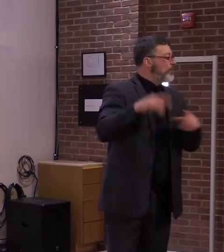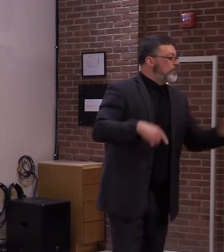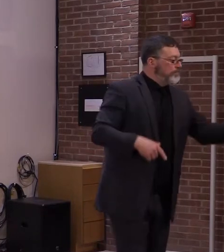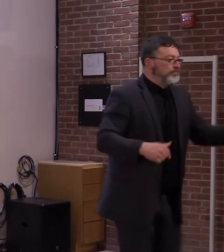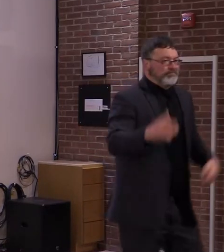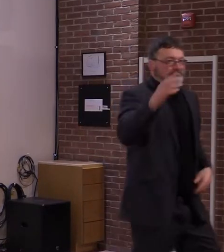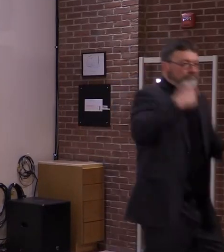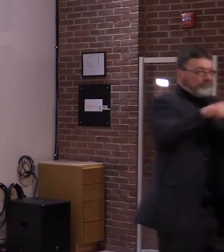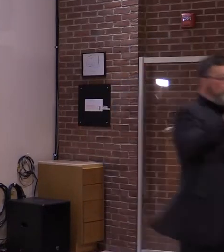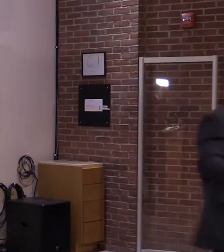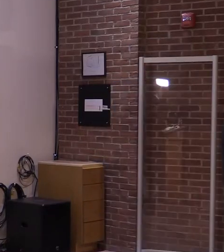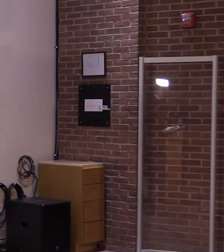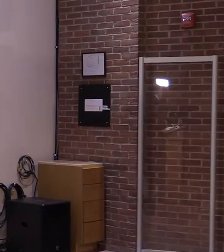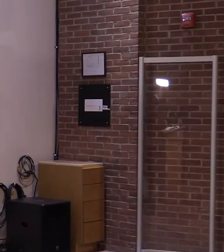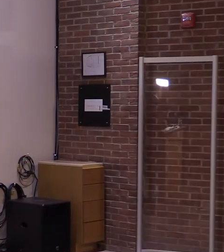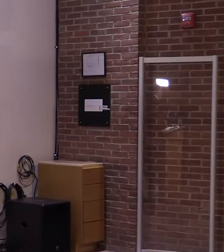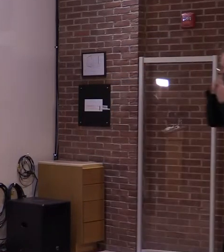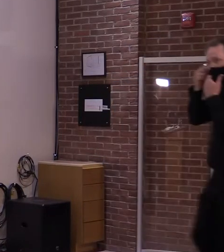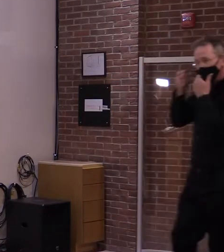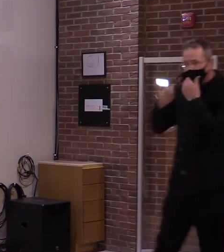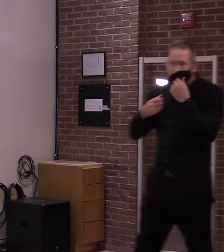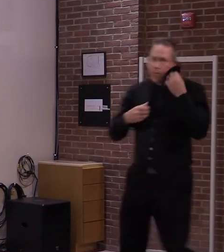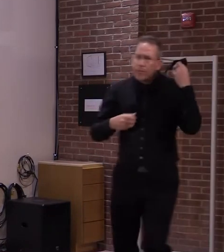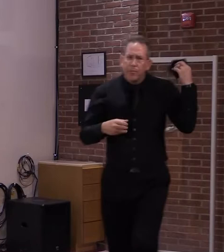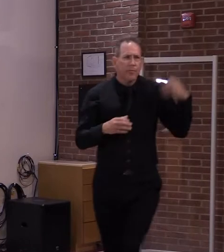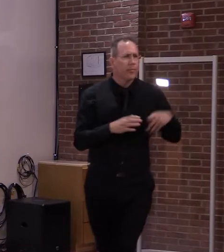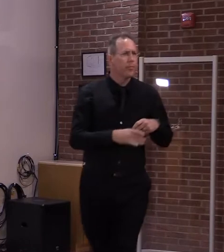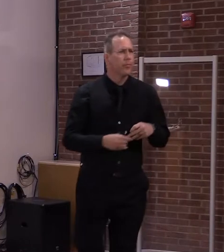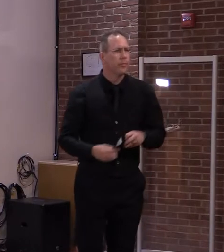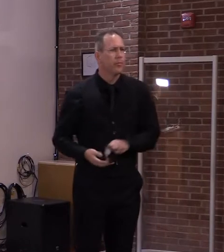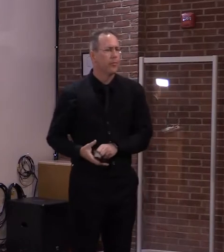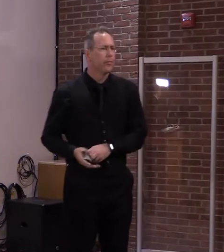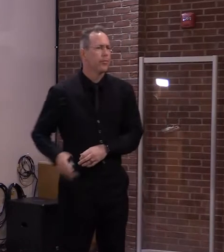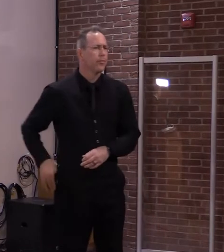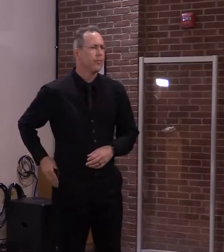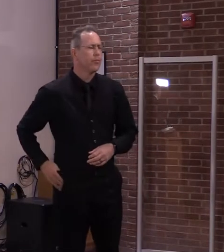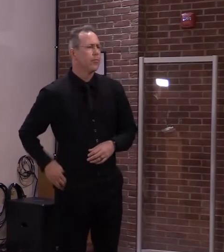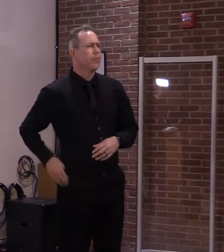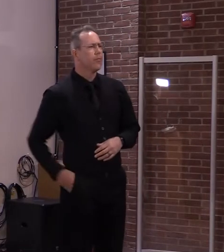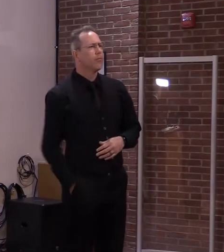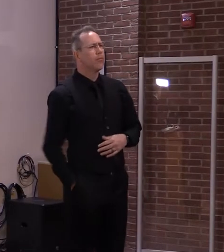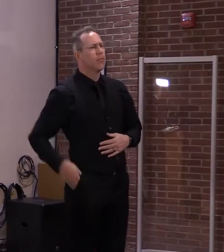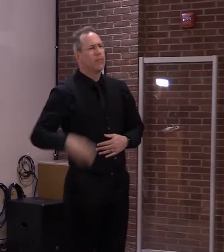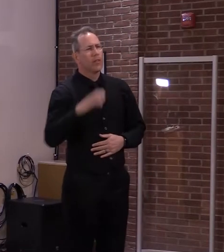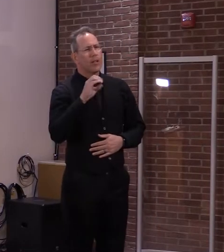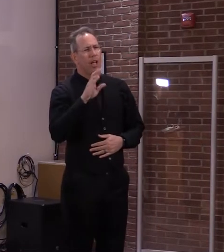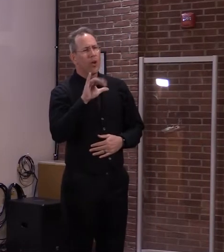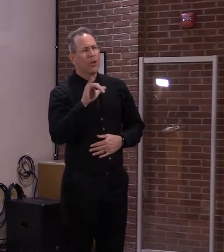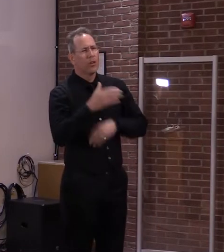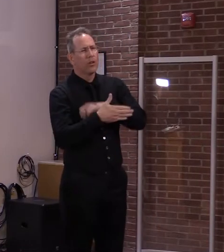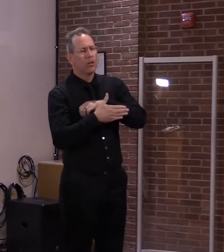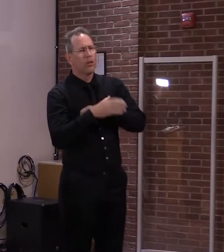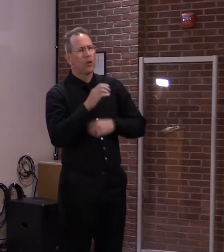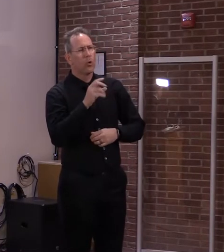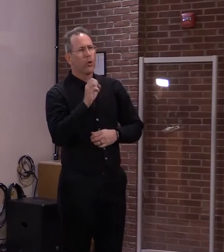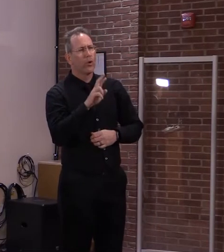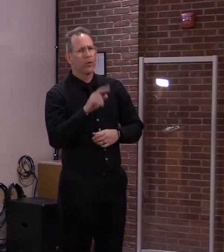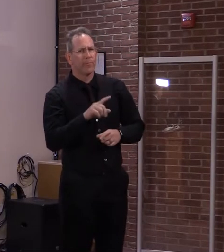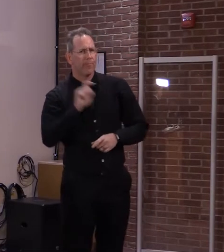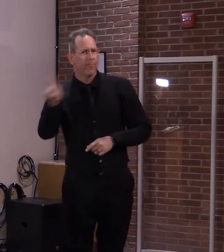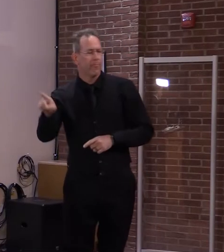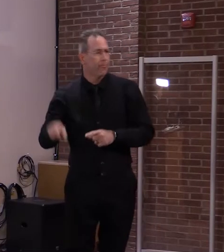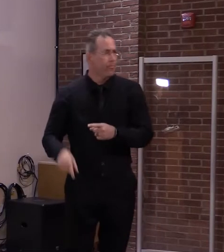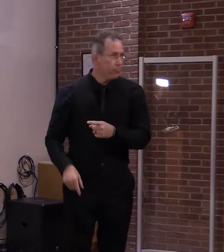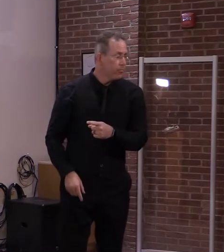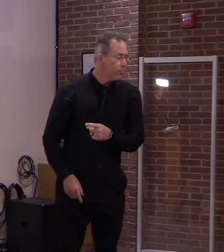Good afternoon. I'm going to pick up where Cameron left off there. As you know, we've asked you several times about the